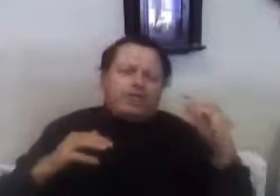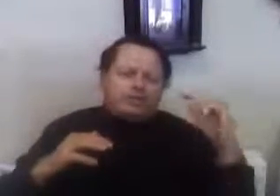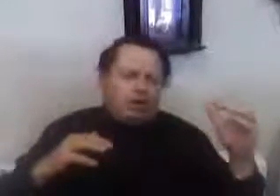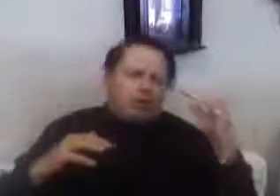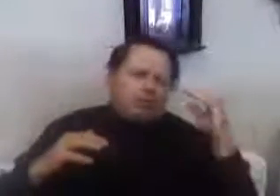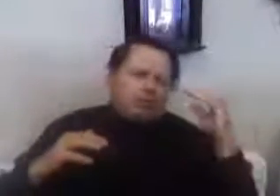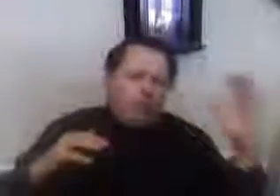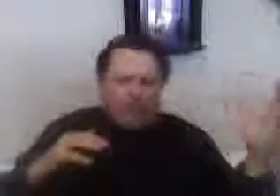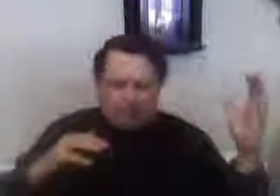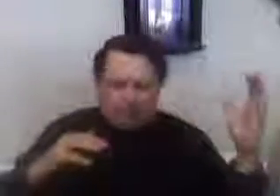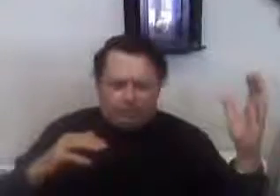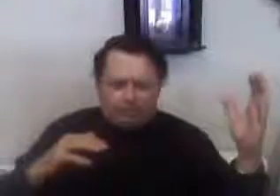that's gone wild.